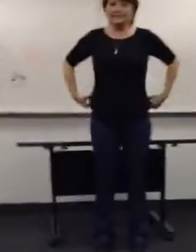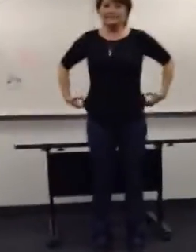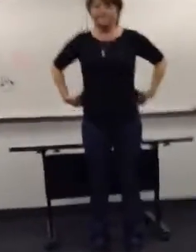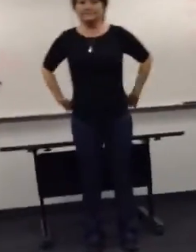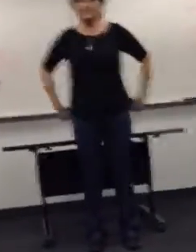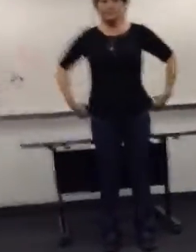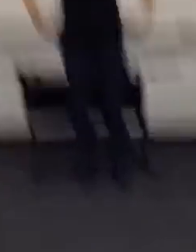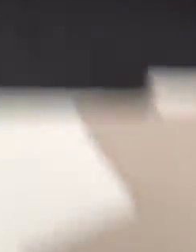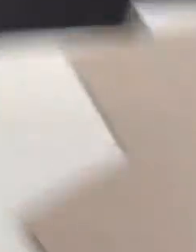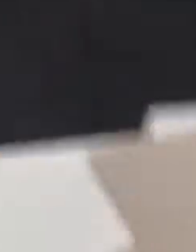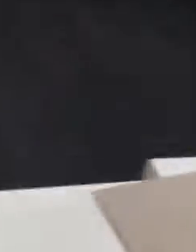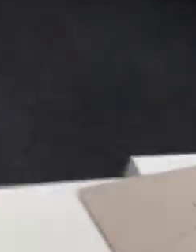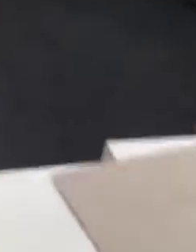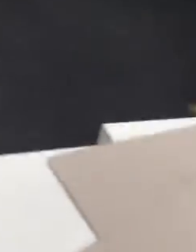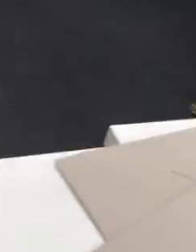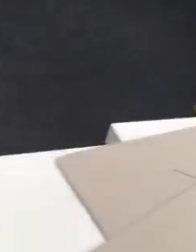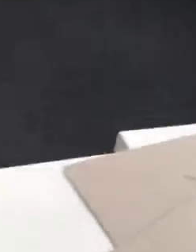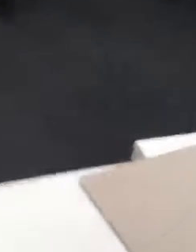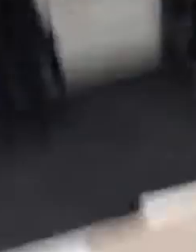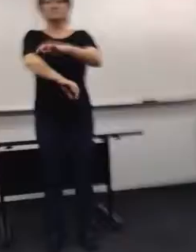I feel like this is, does this close on me? Oh, there it goes.